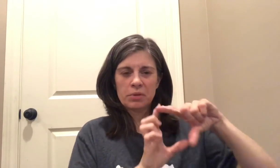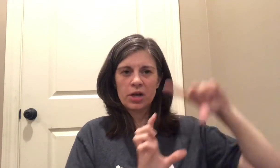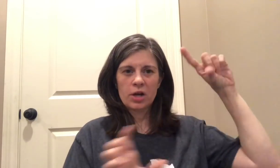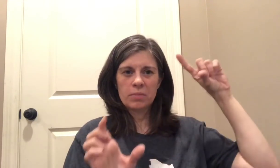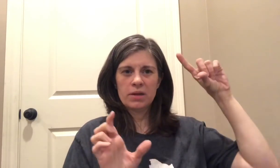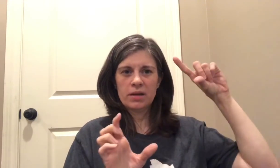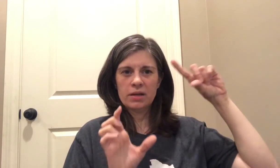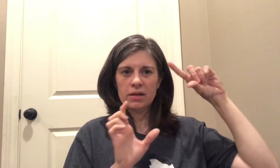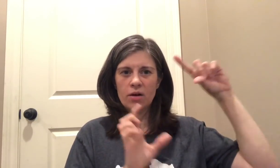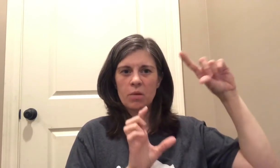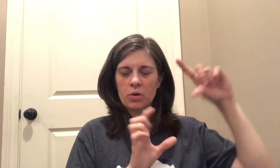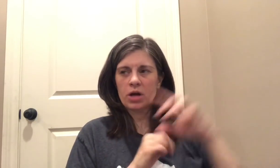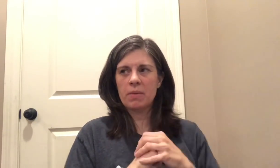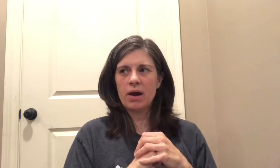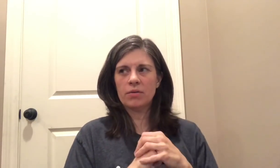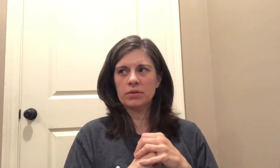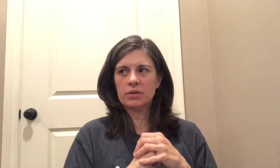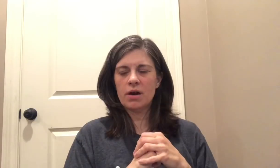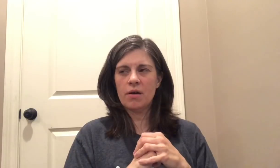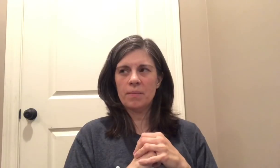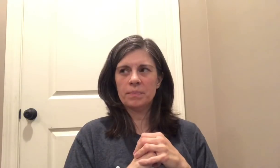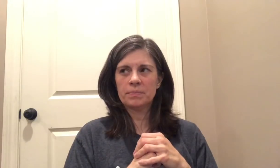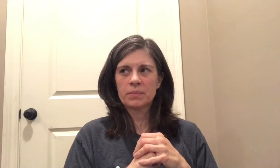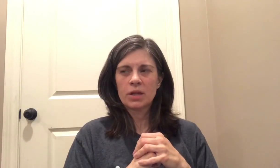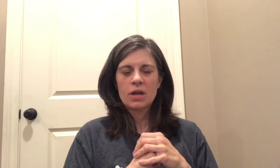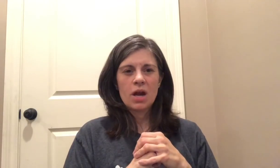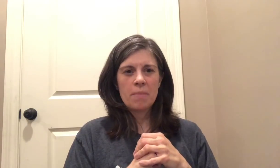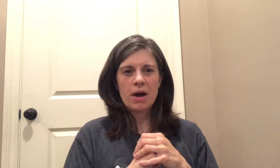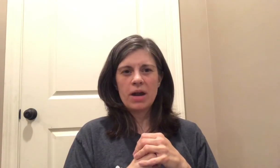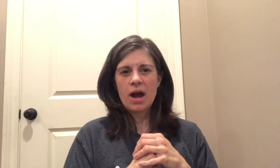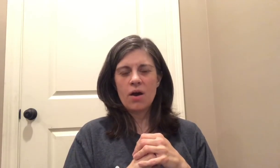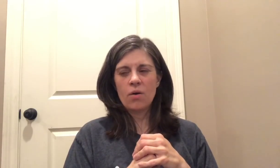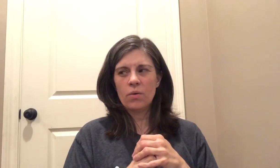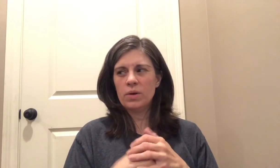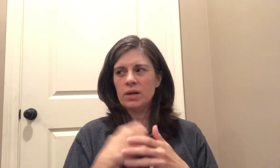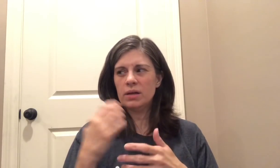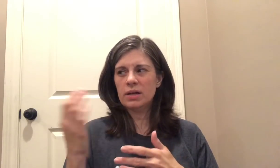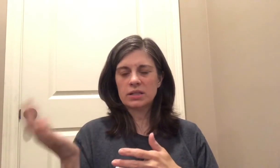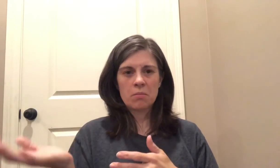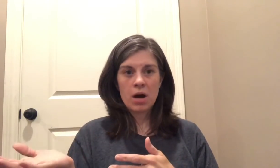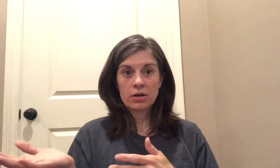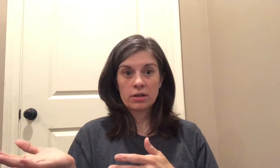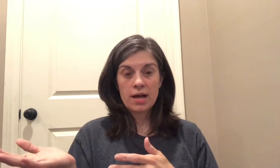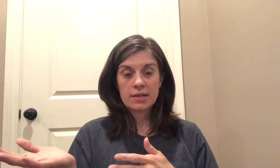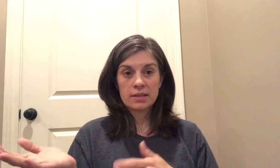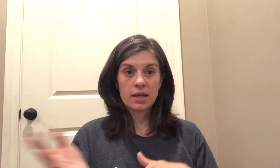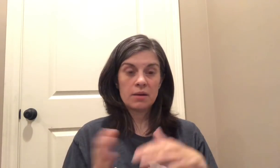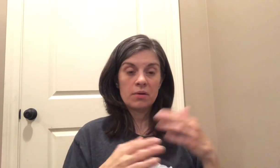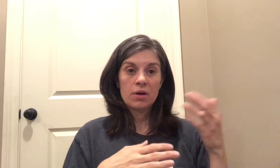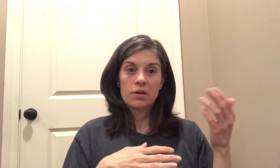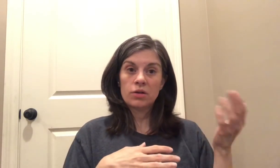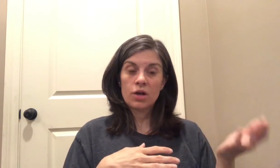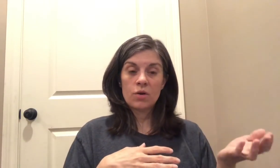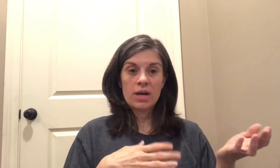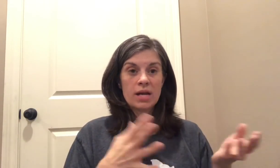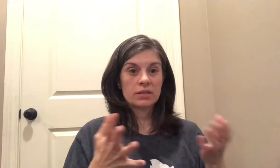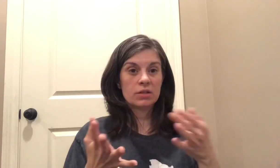blurb in our book about um about how it's a modern classic and you know it has